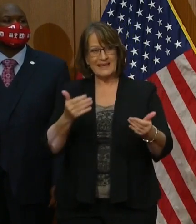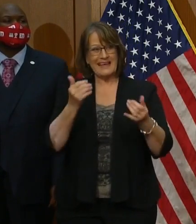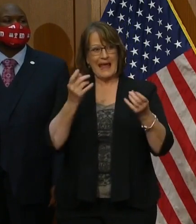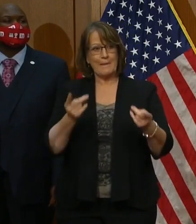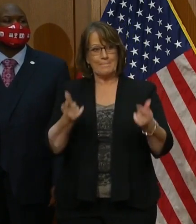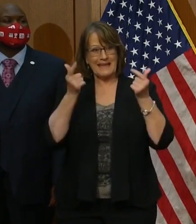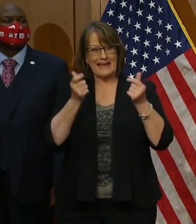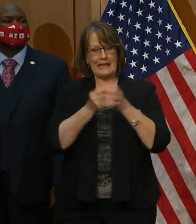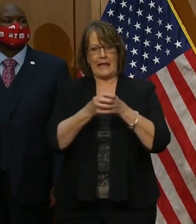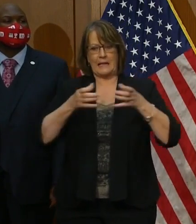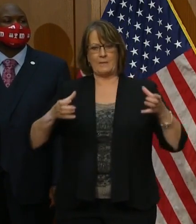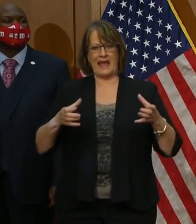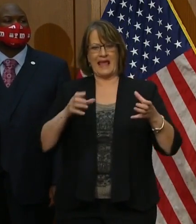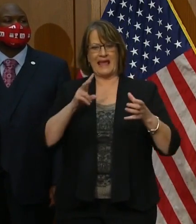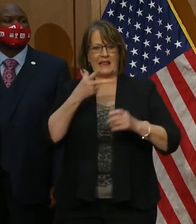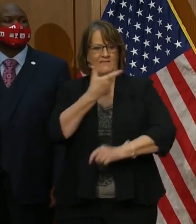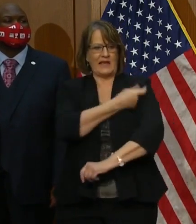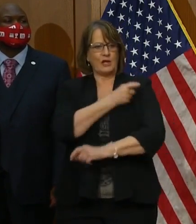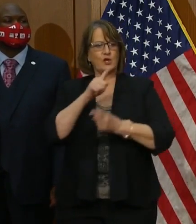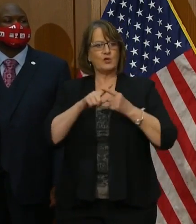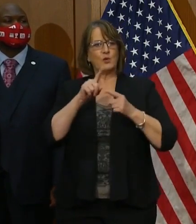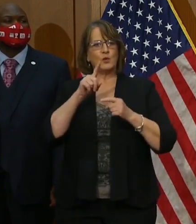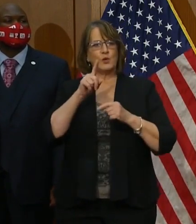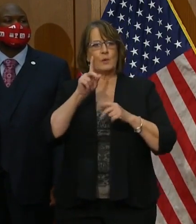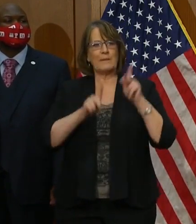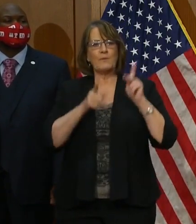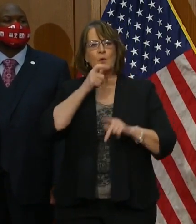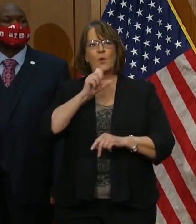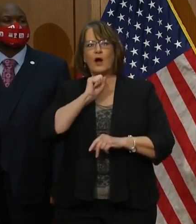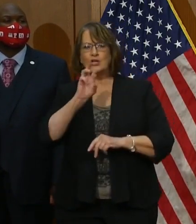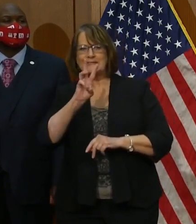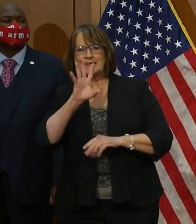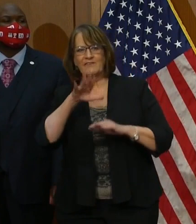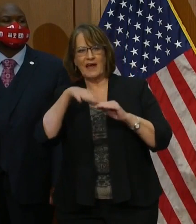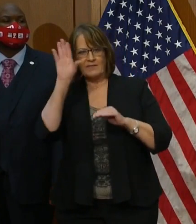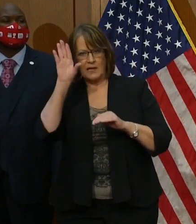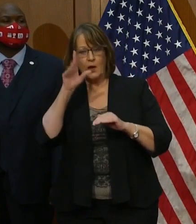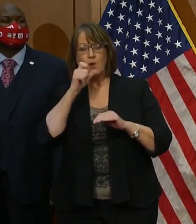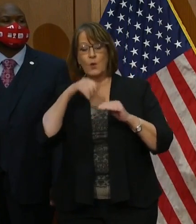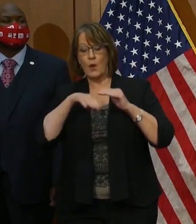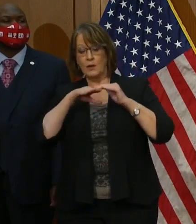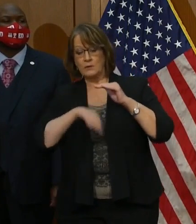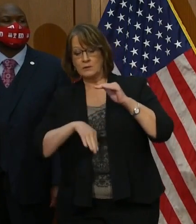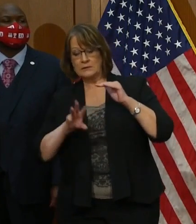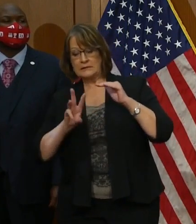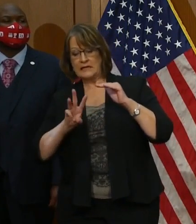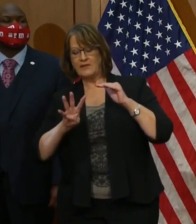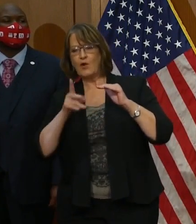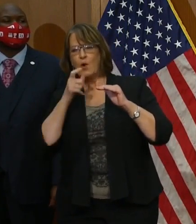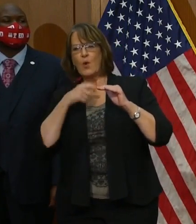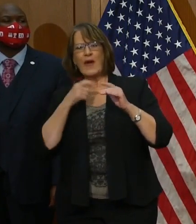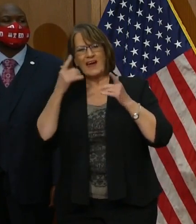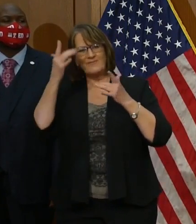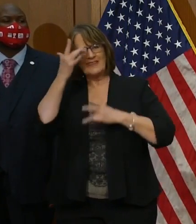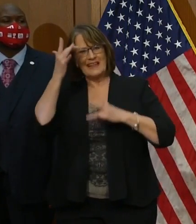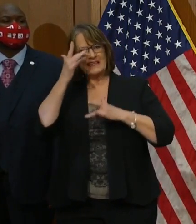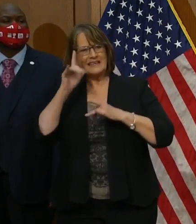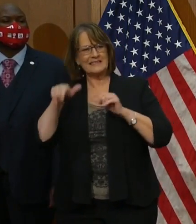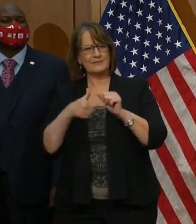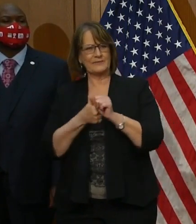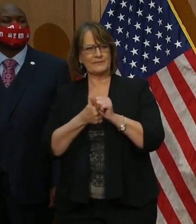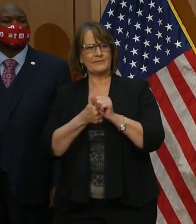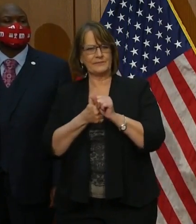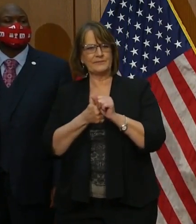vaccinations to 65 and up, and those under 64 who have a comorbid condition.